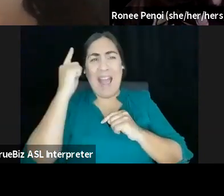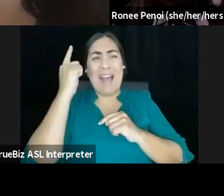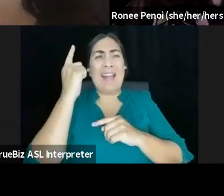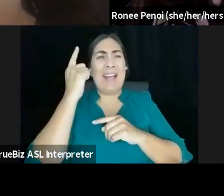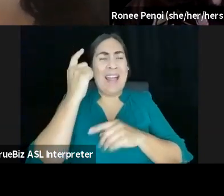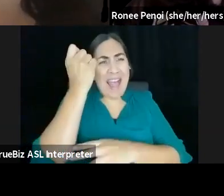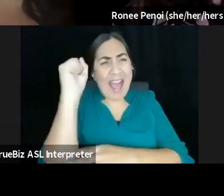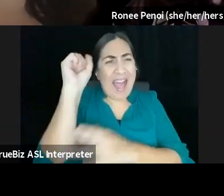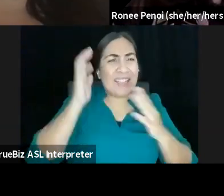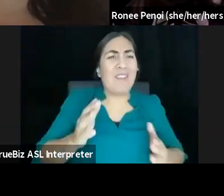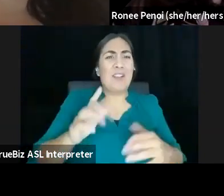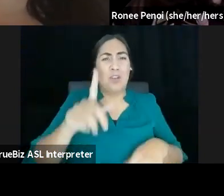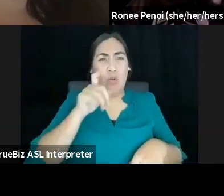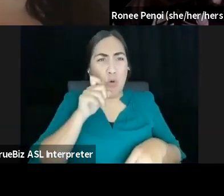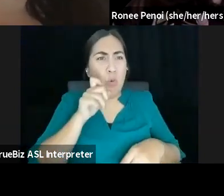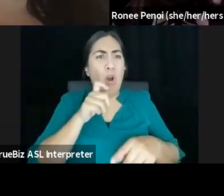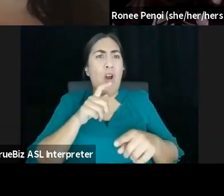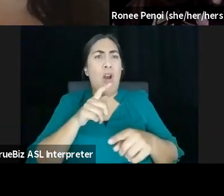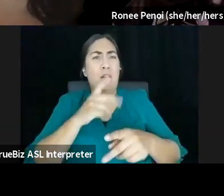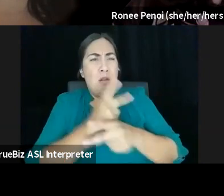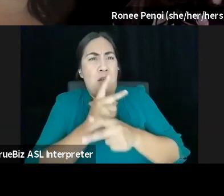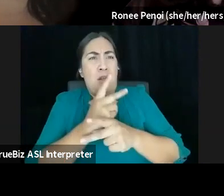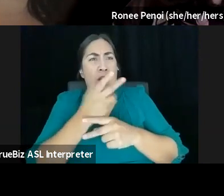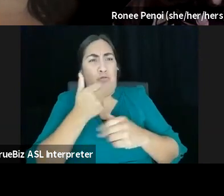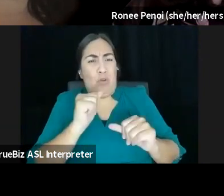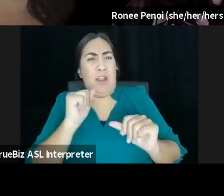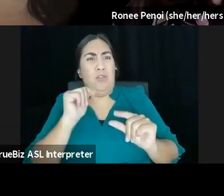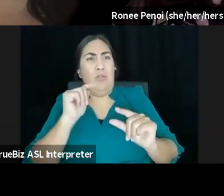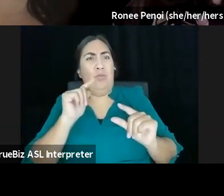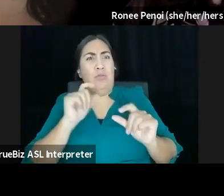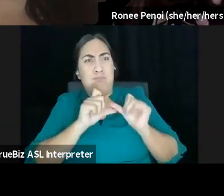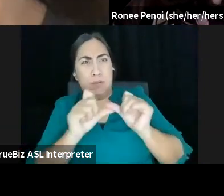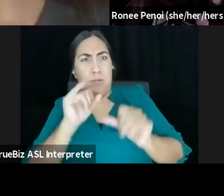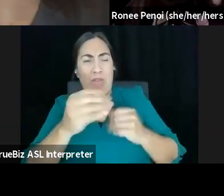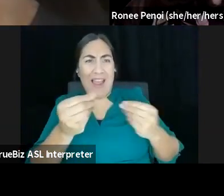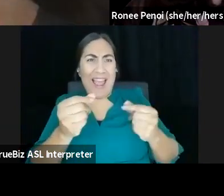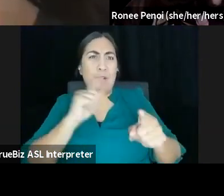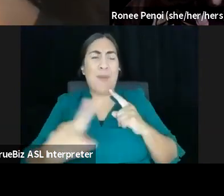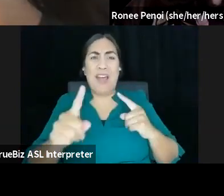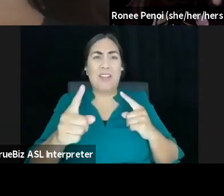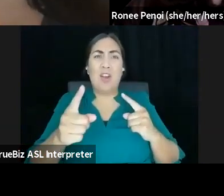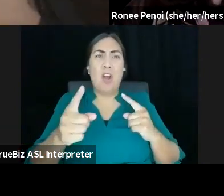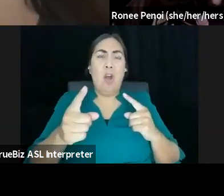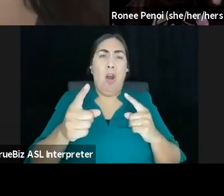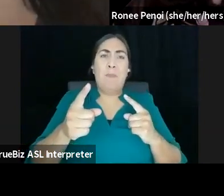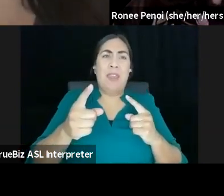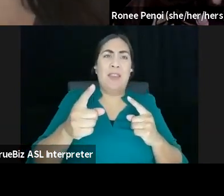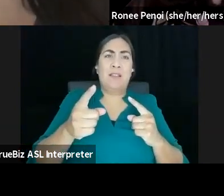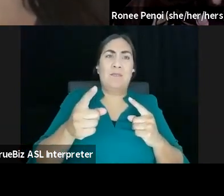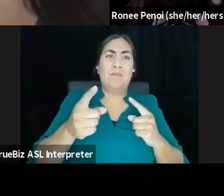being denied the ability to, um, like, uh, oh my